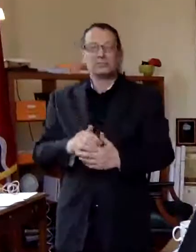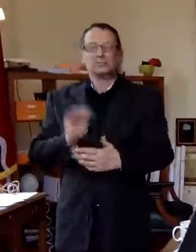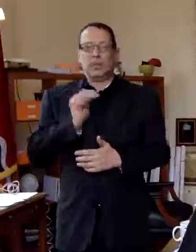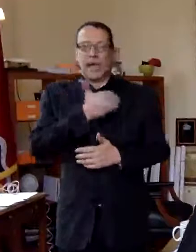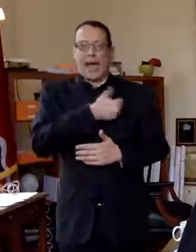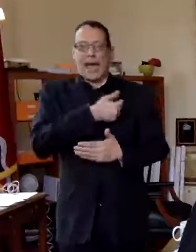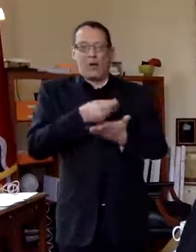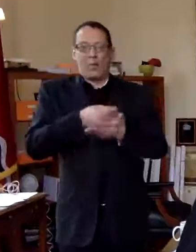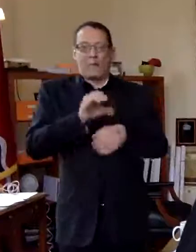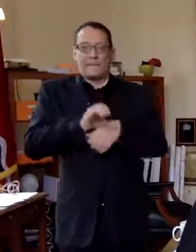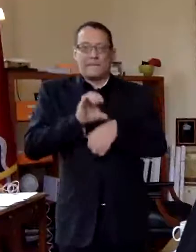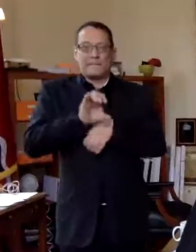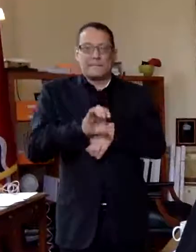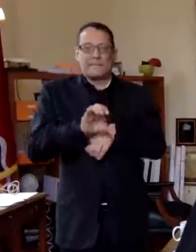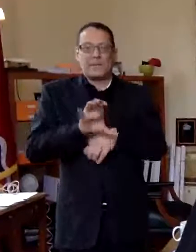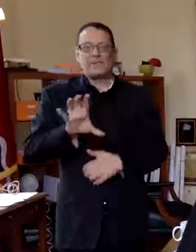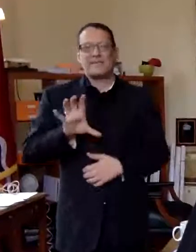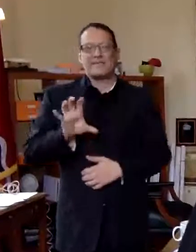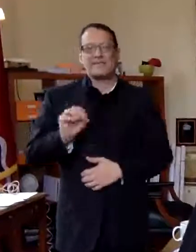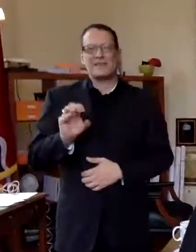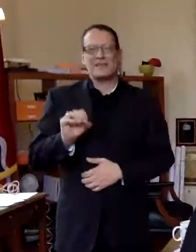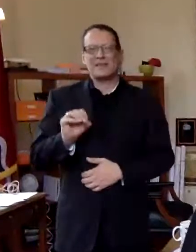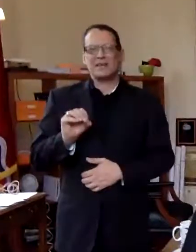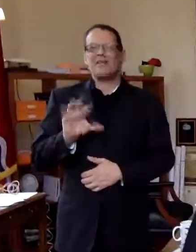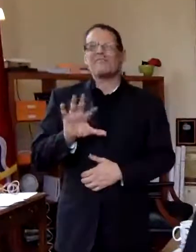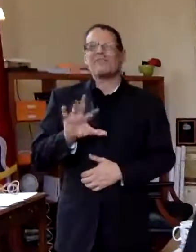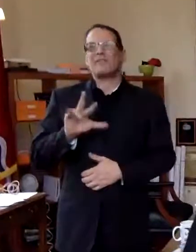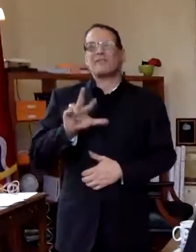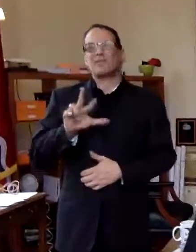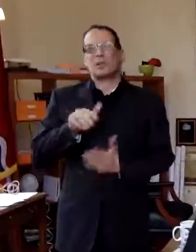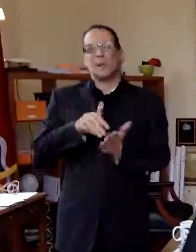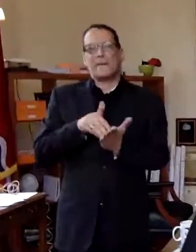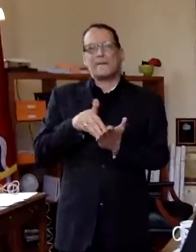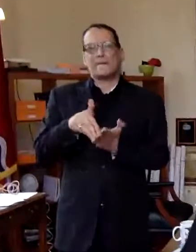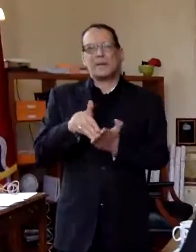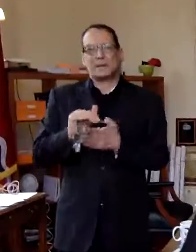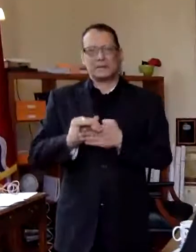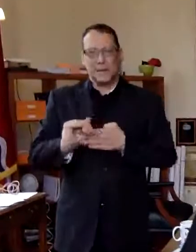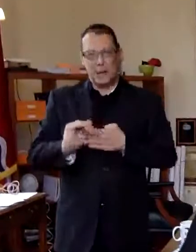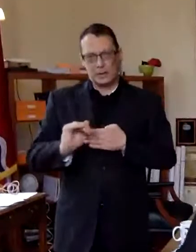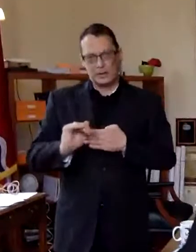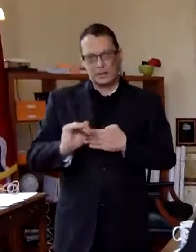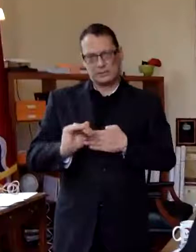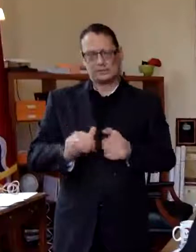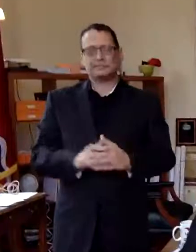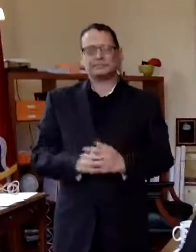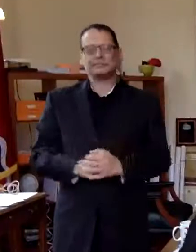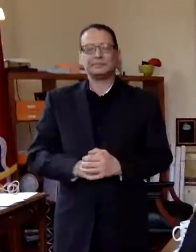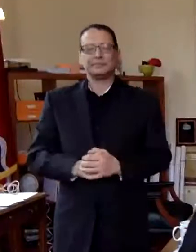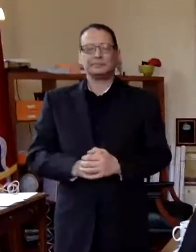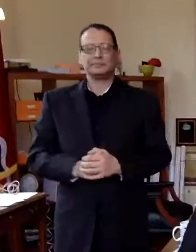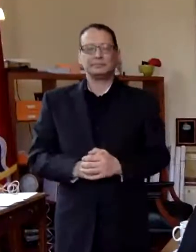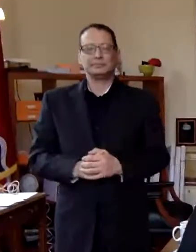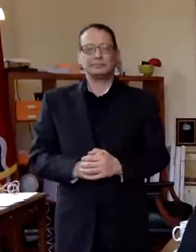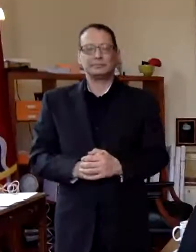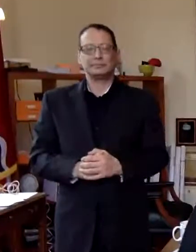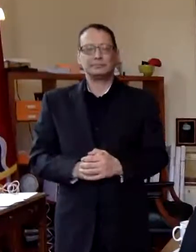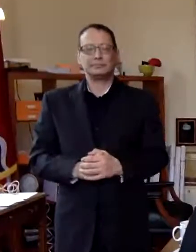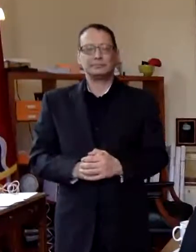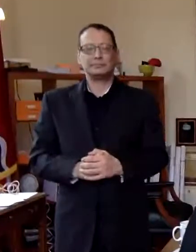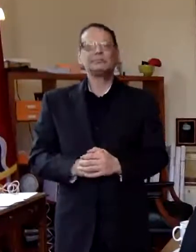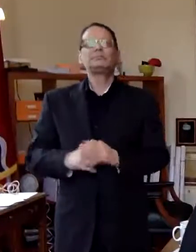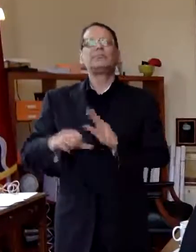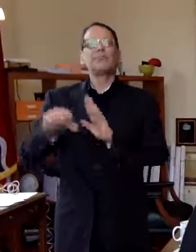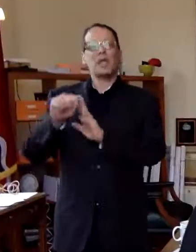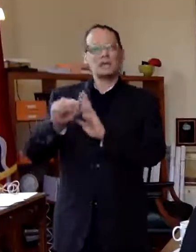is about 53 million dollars we've learned and um the